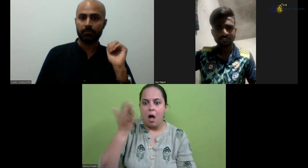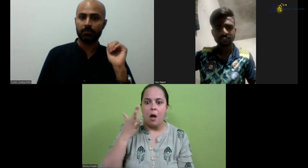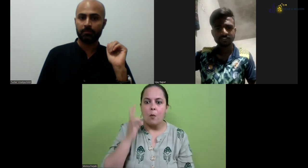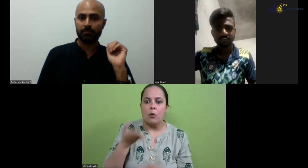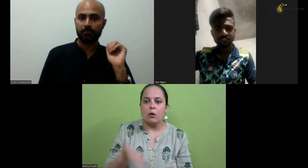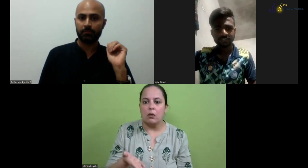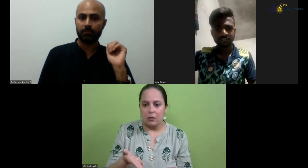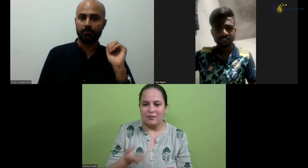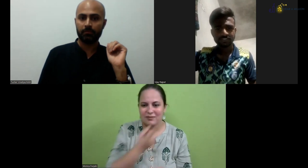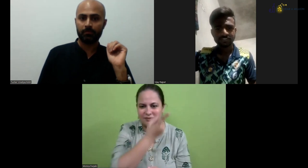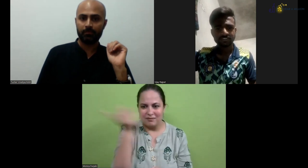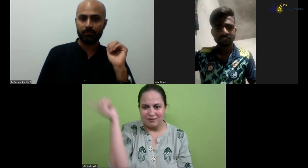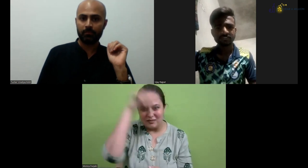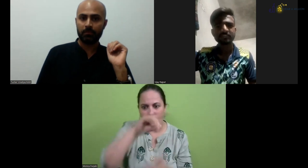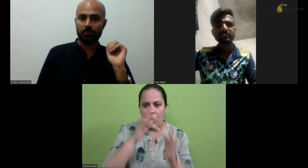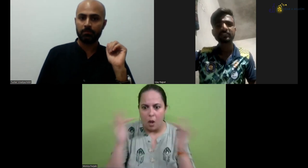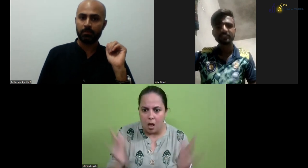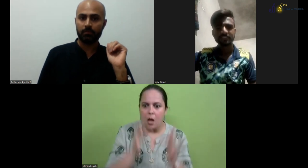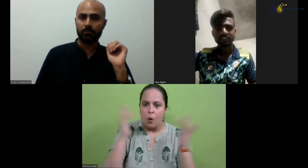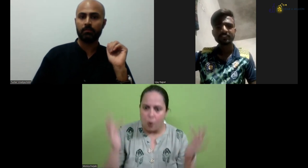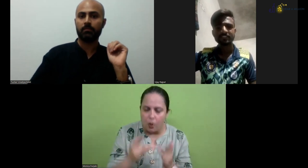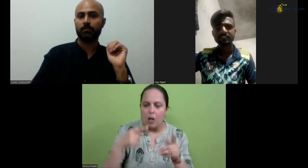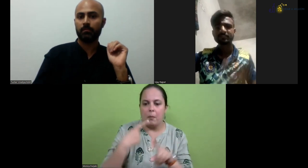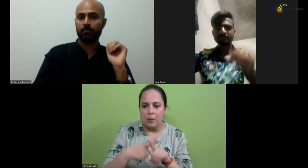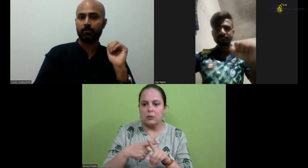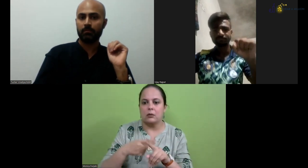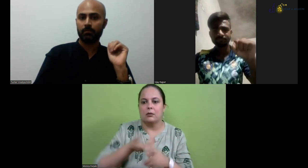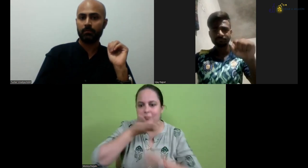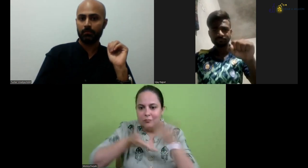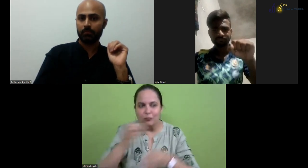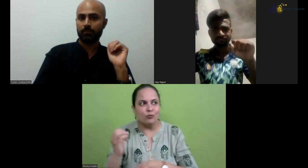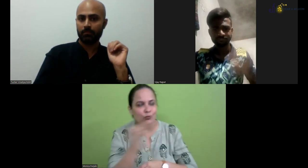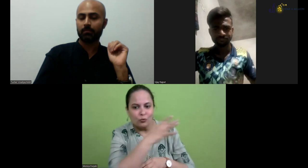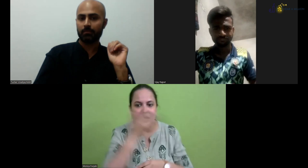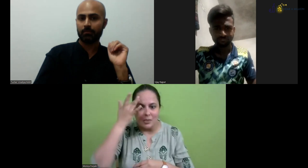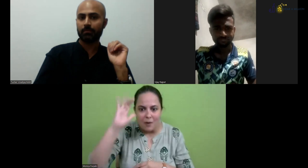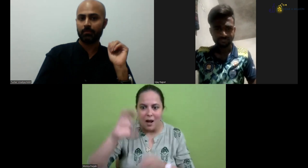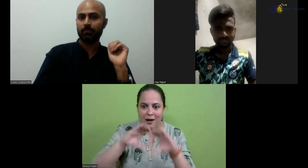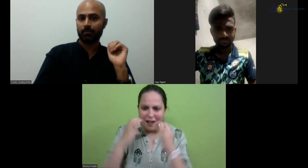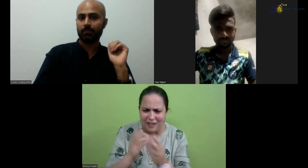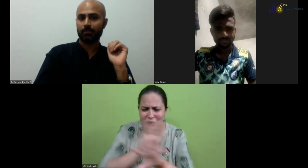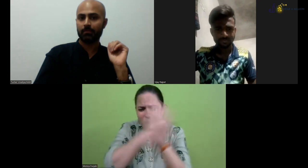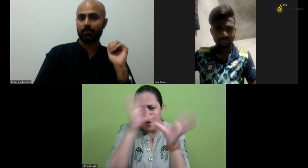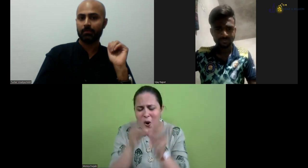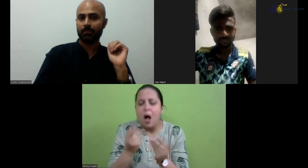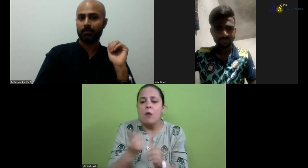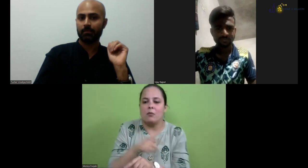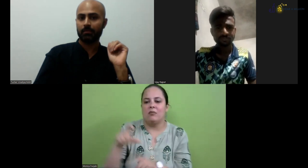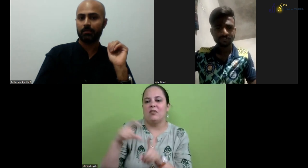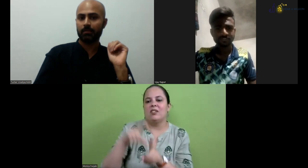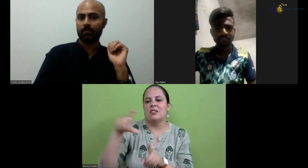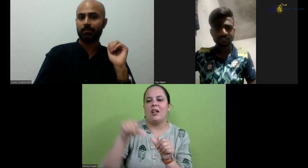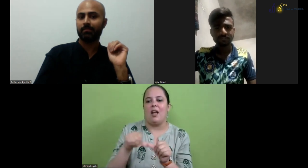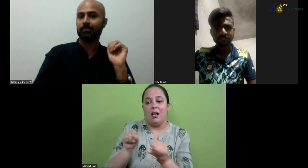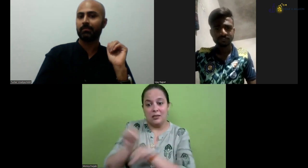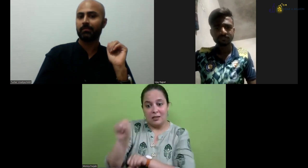So, yeah, this is for everyone, you know. Right now, it's very important to work on the computer system and to have the knowledge. Right